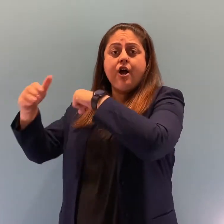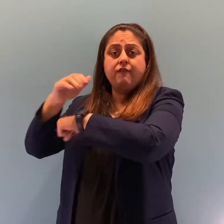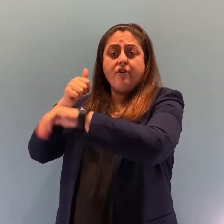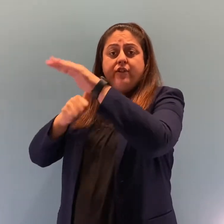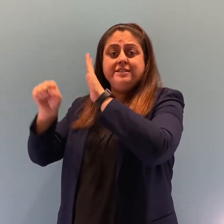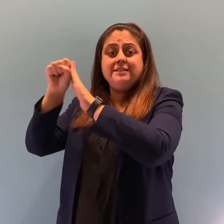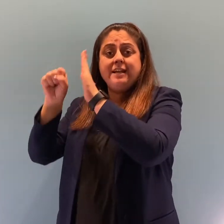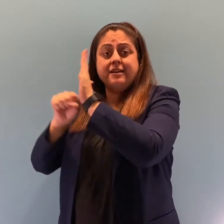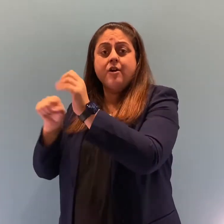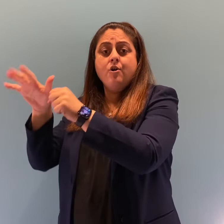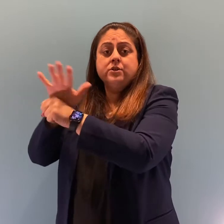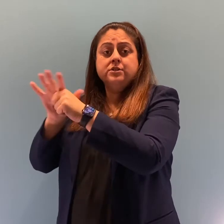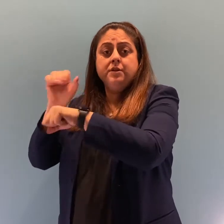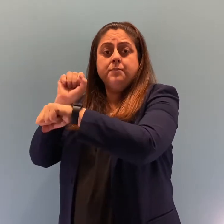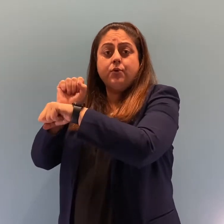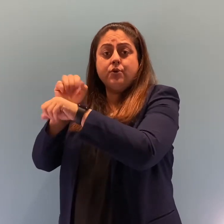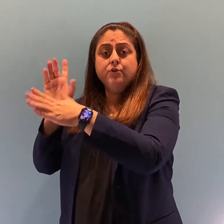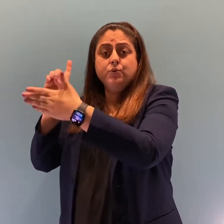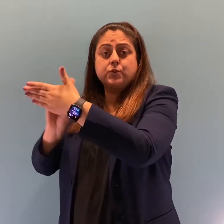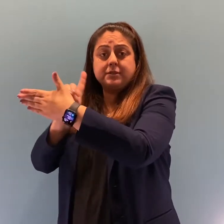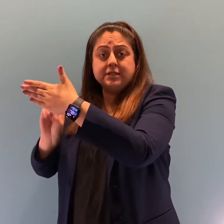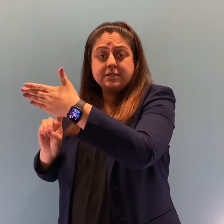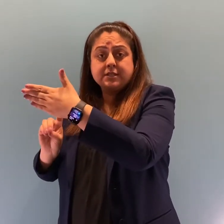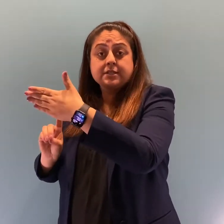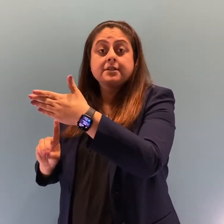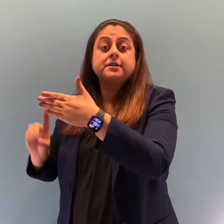law, it's best to begin the process early.